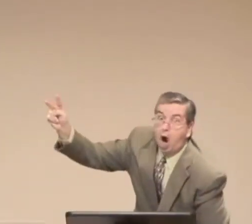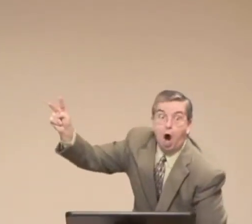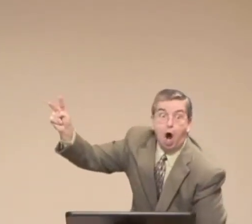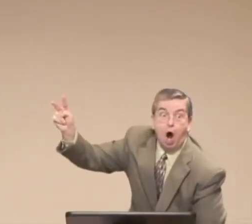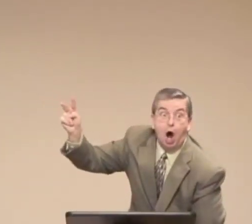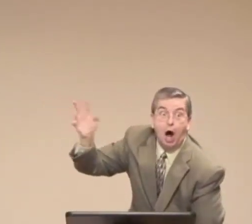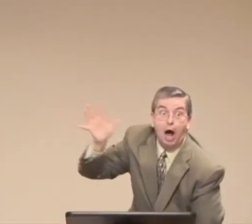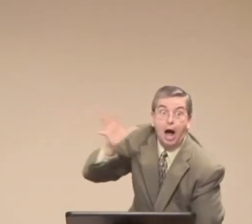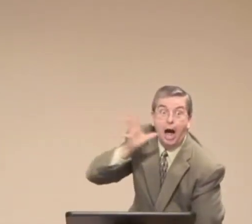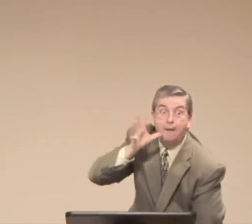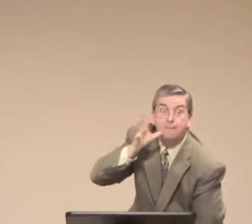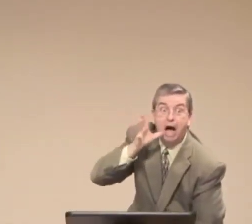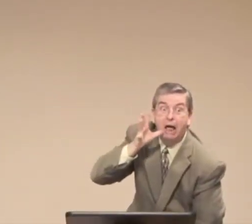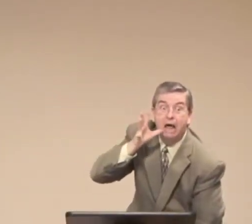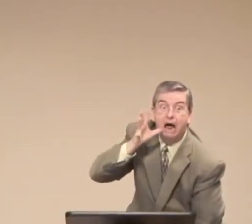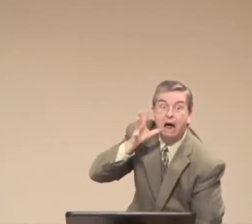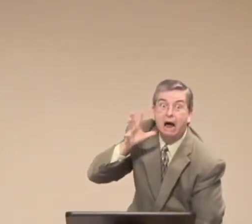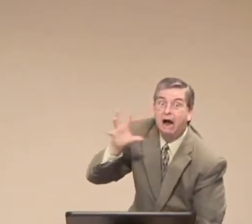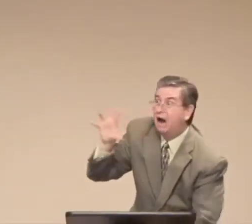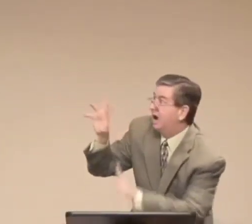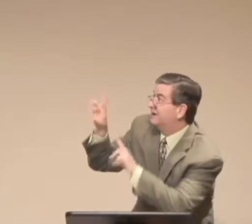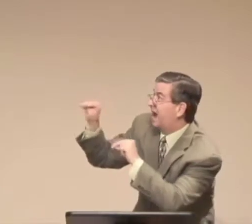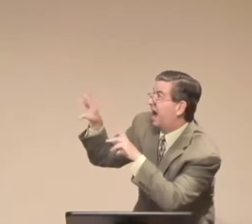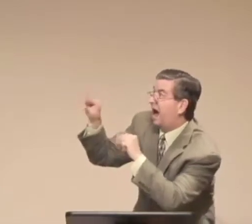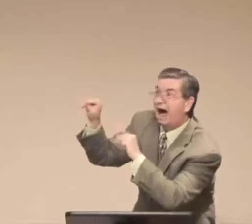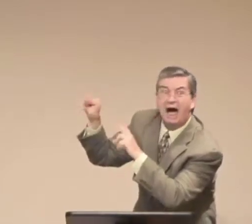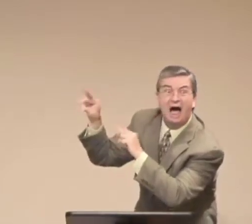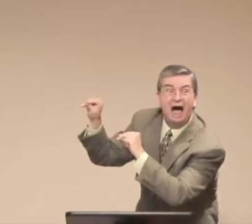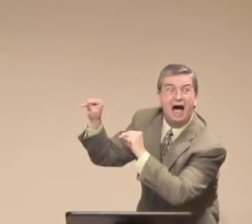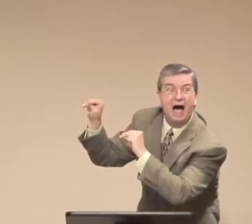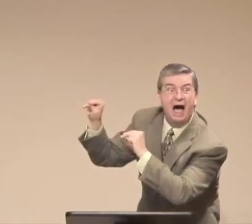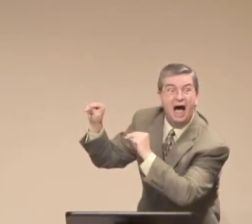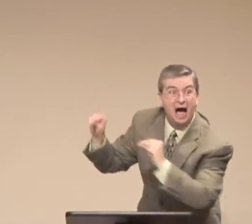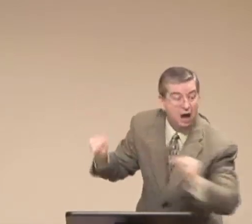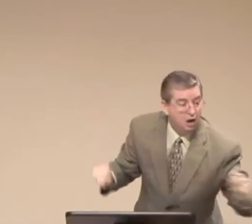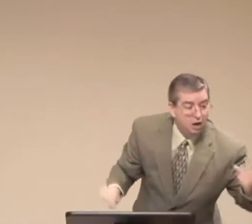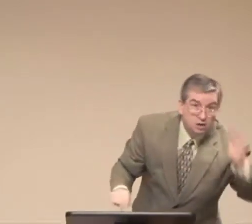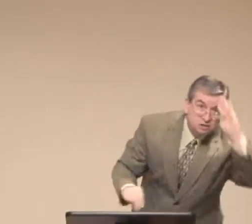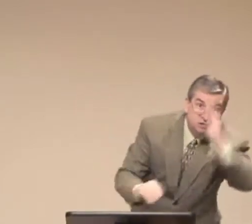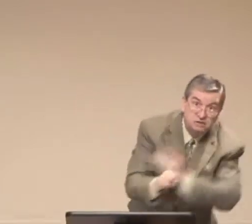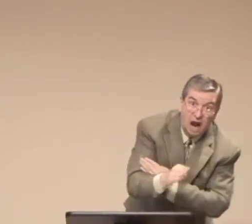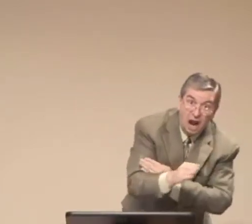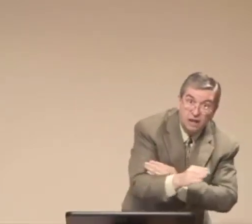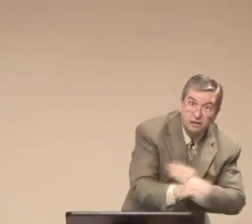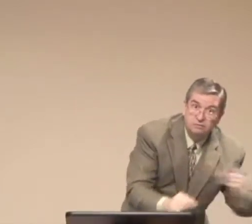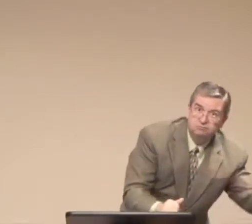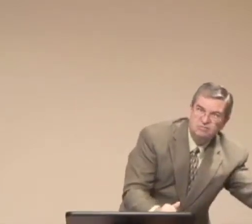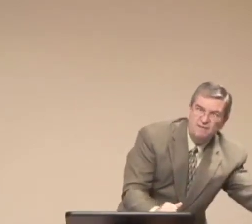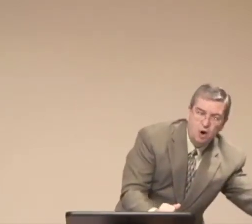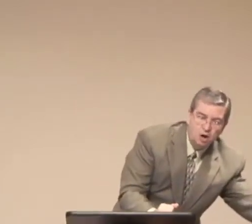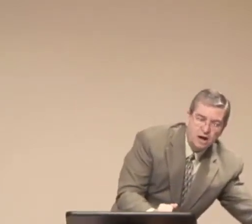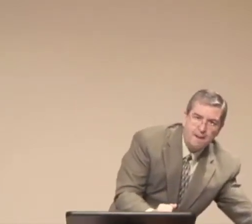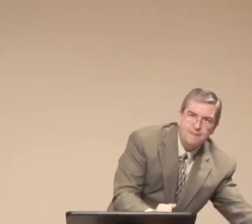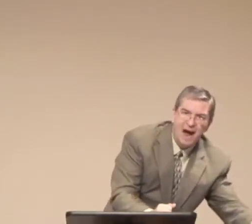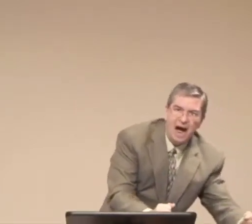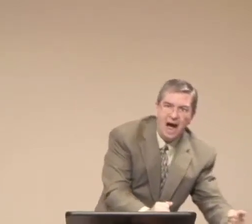And his son, who was under the bed, saw what was going on and he started telling his mother to stop it.